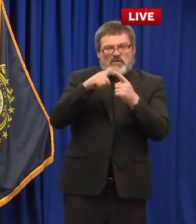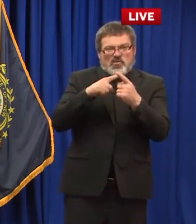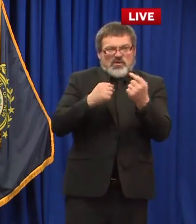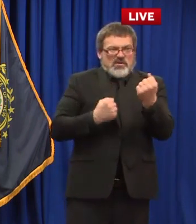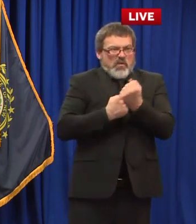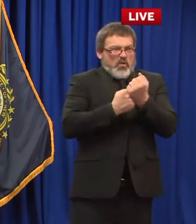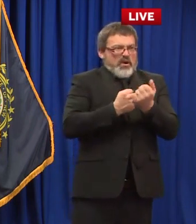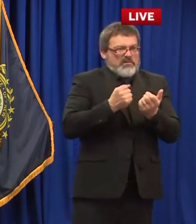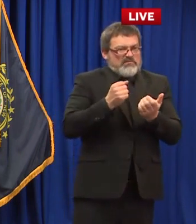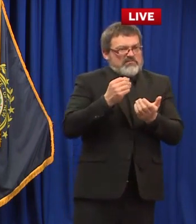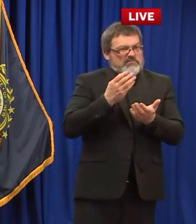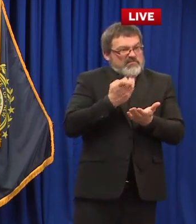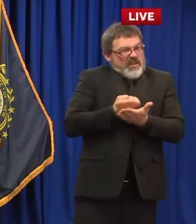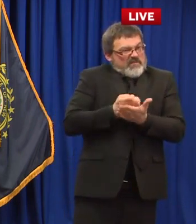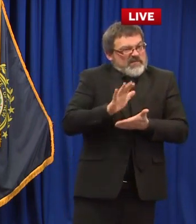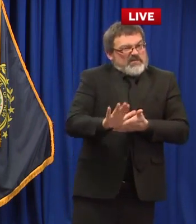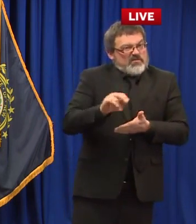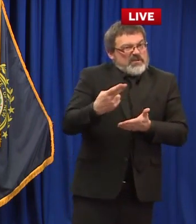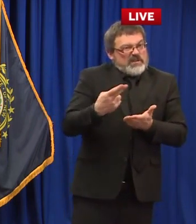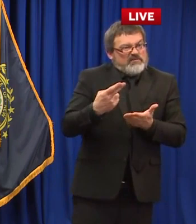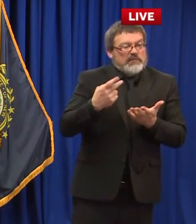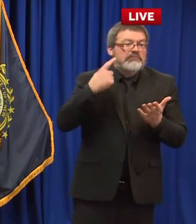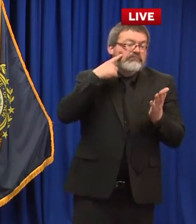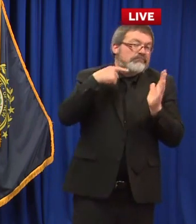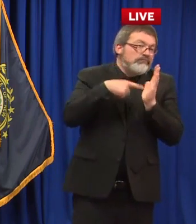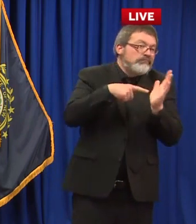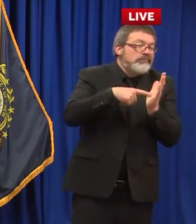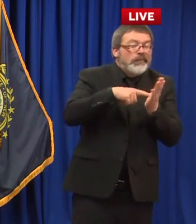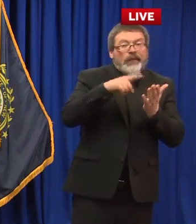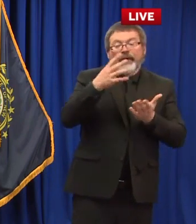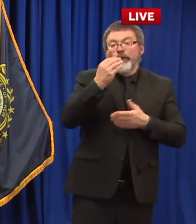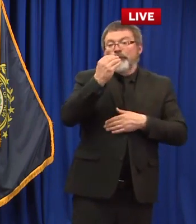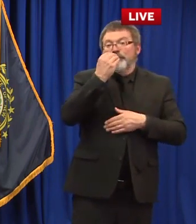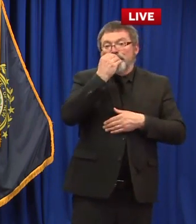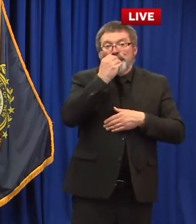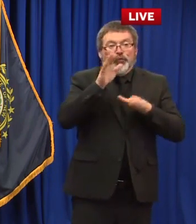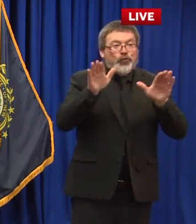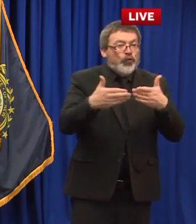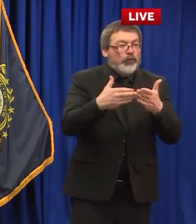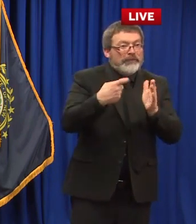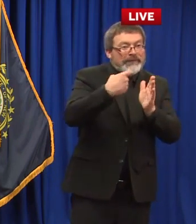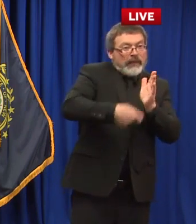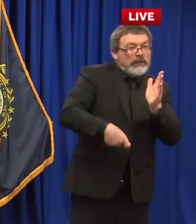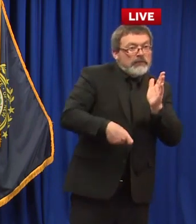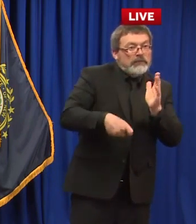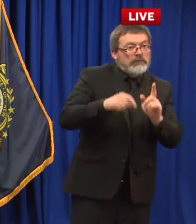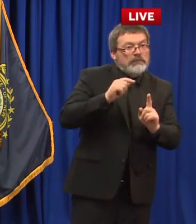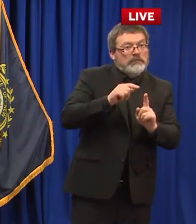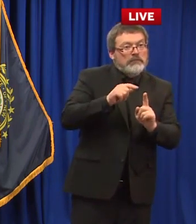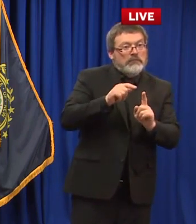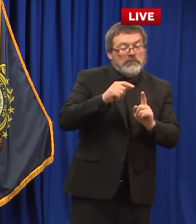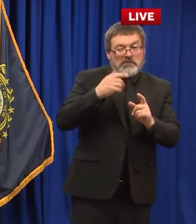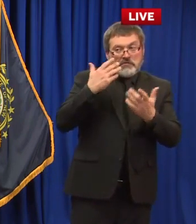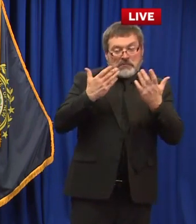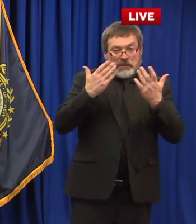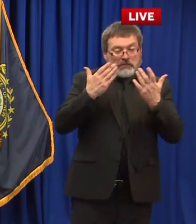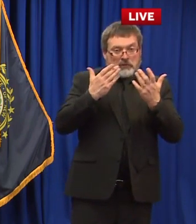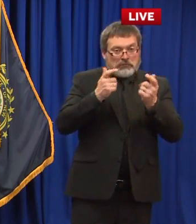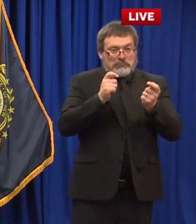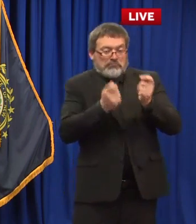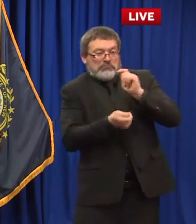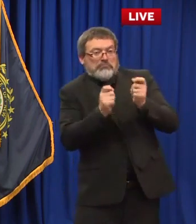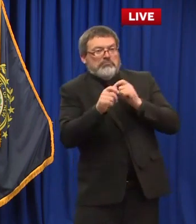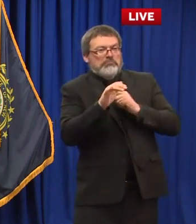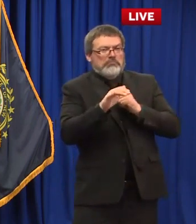god forbid we have what really could have happened sure once ago i think i know what you mean i i mean the way i